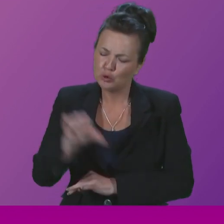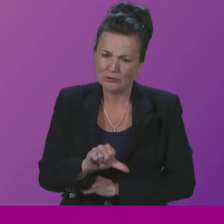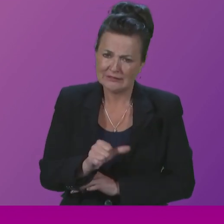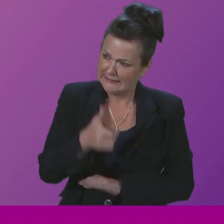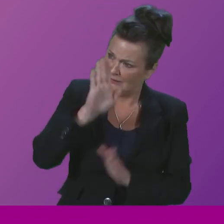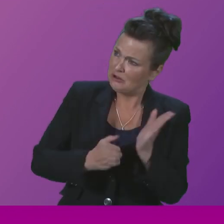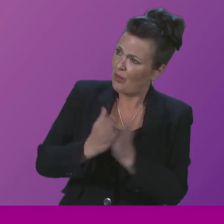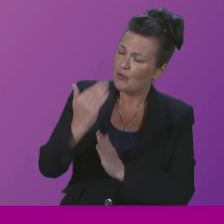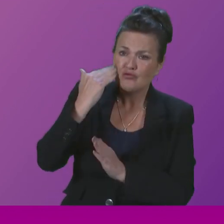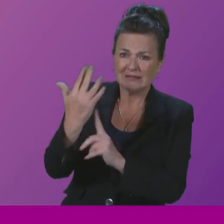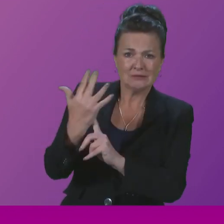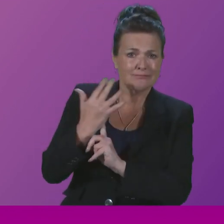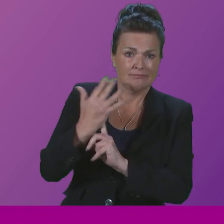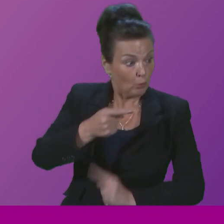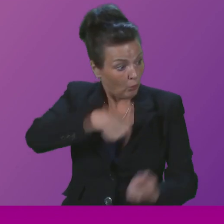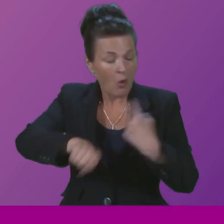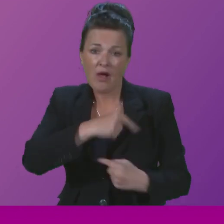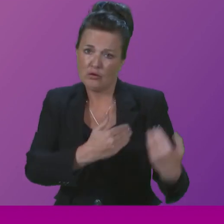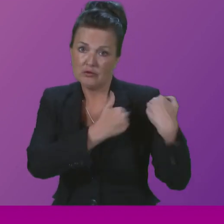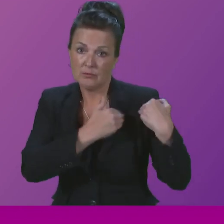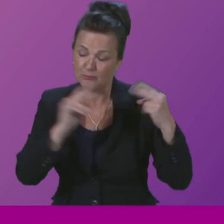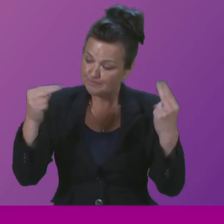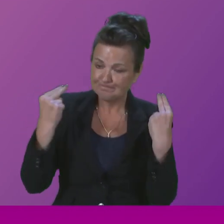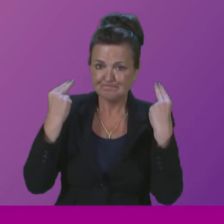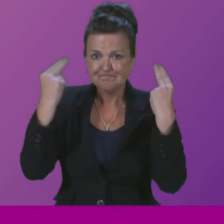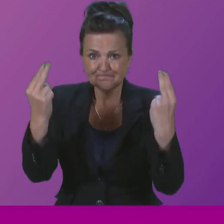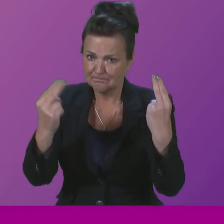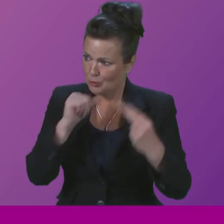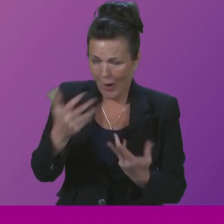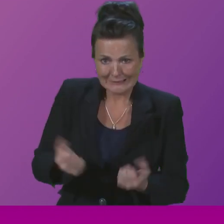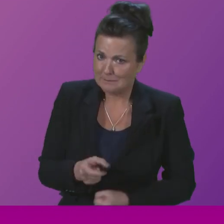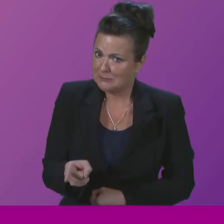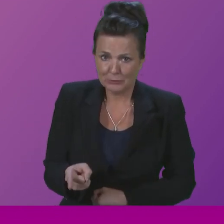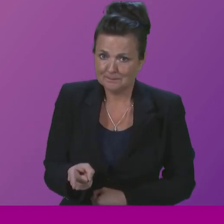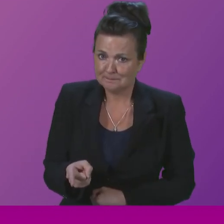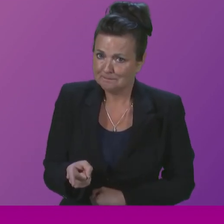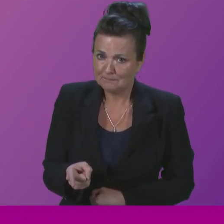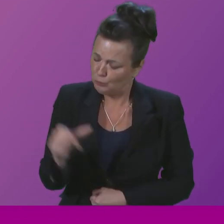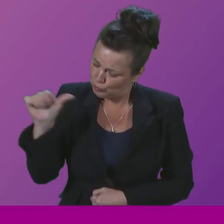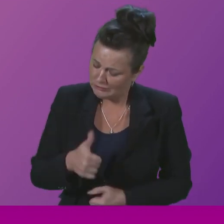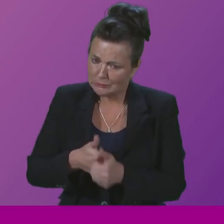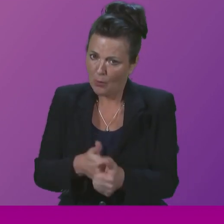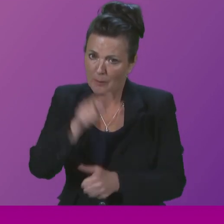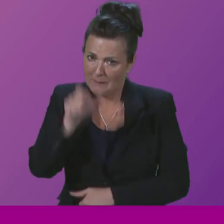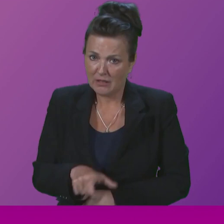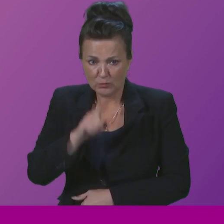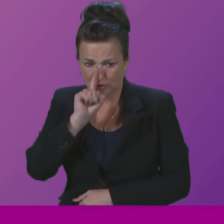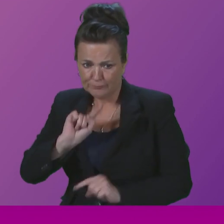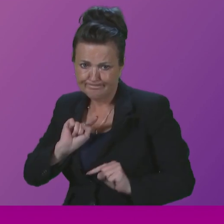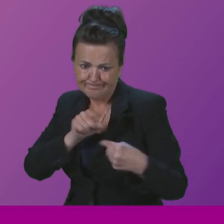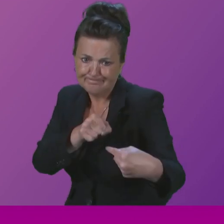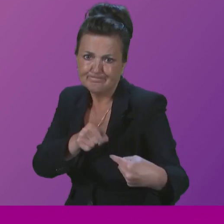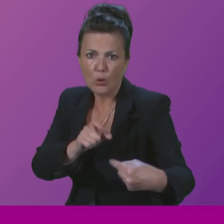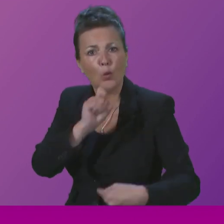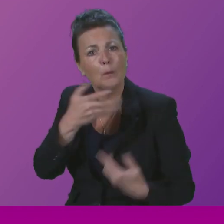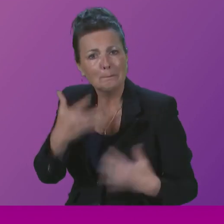racism and all of us have a duty to stand firmly in solidarity with anyone who does and against those who are